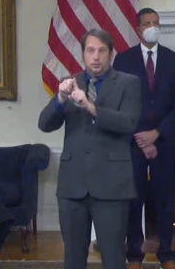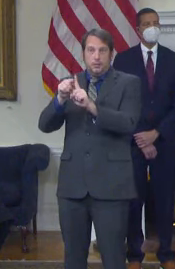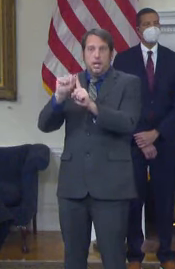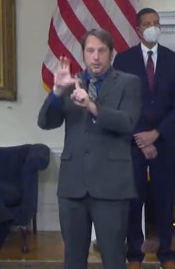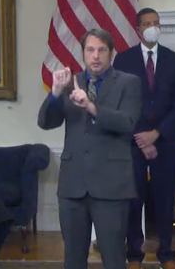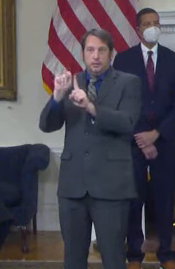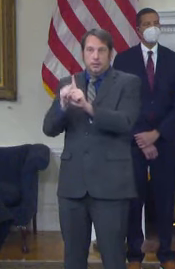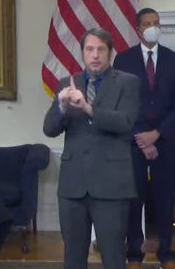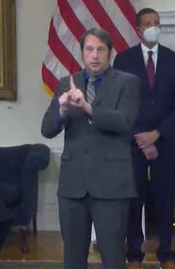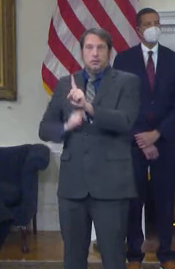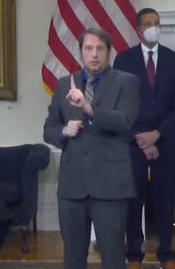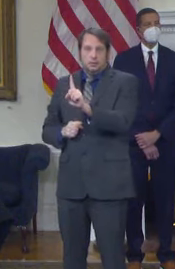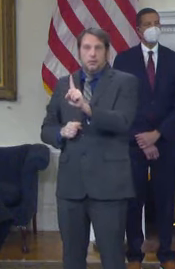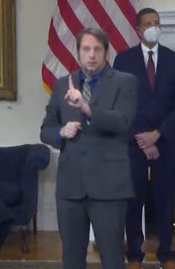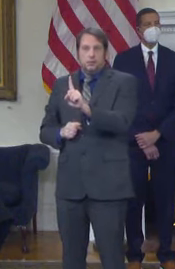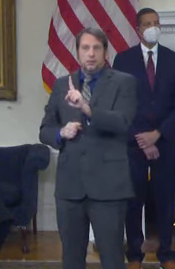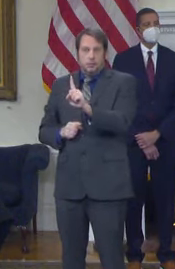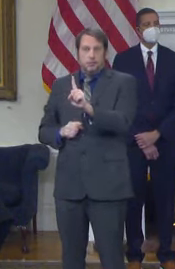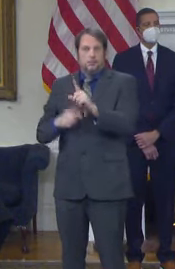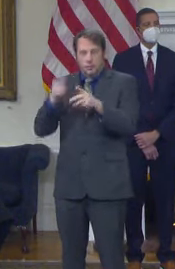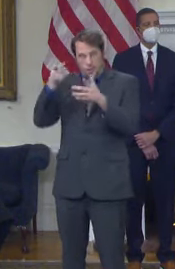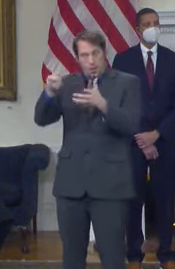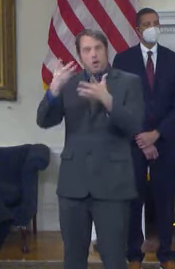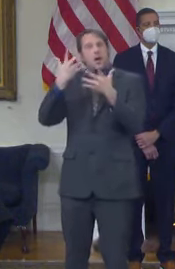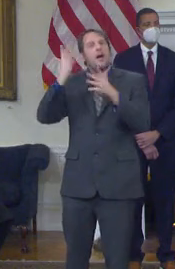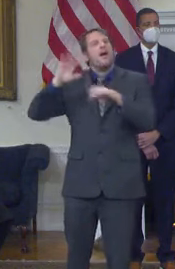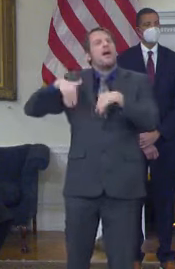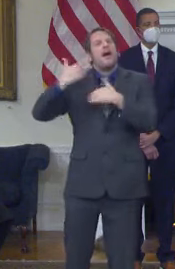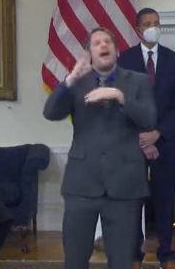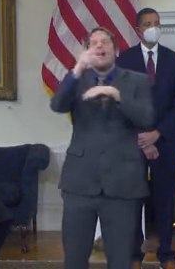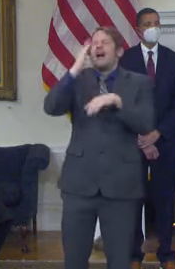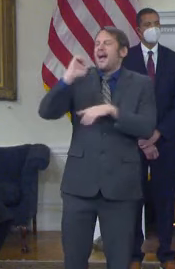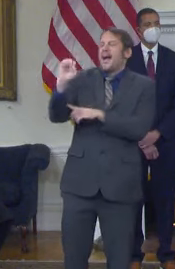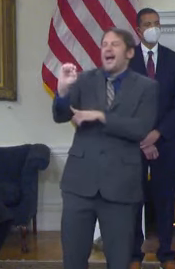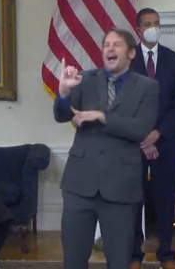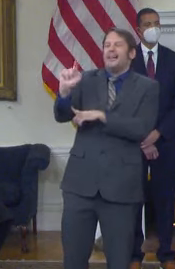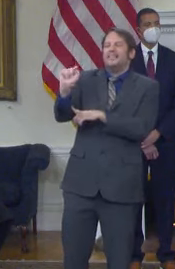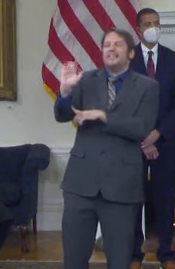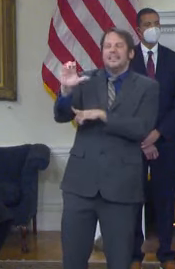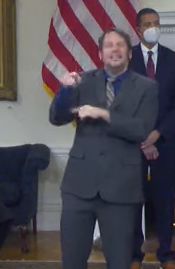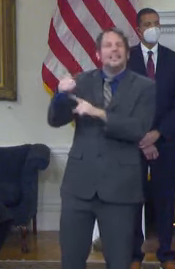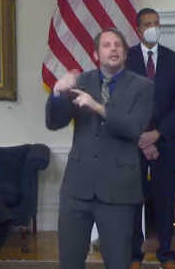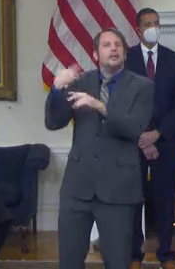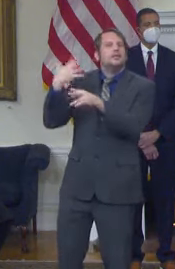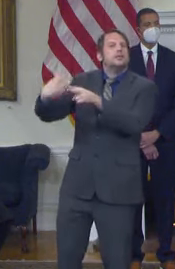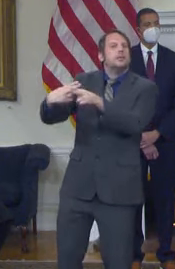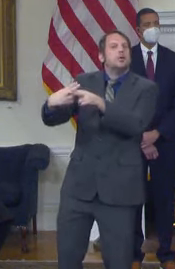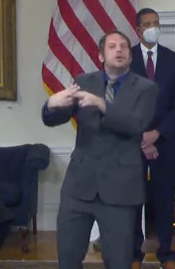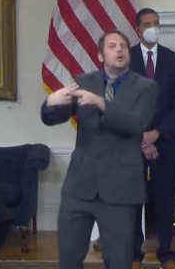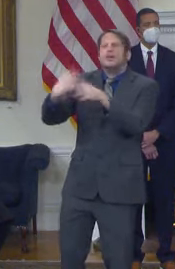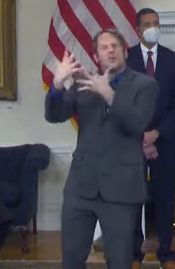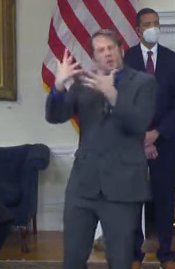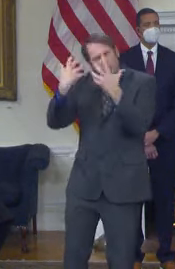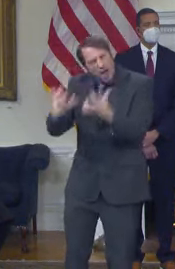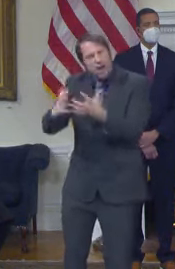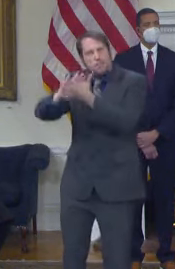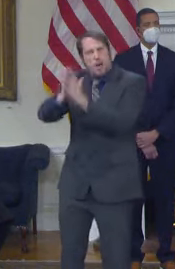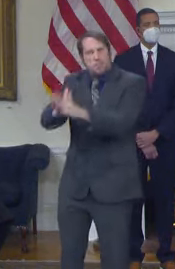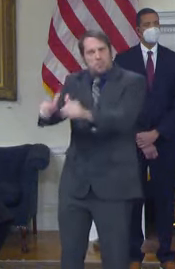tax cut, make it permanent, in order to provide working Marylanders another $650 million